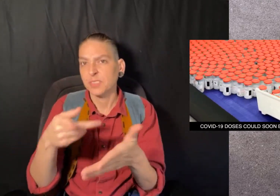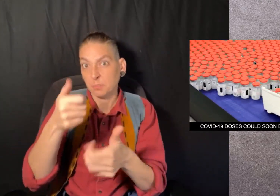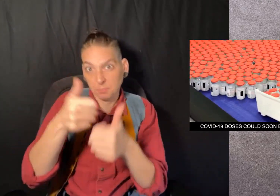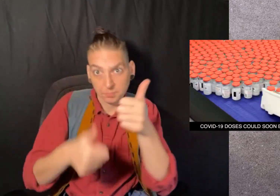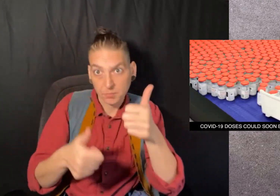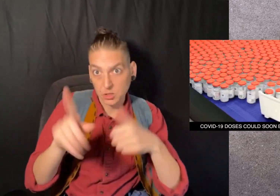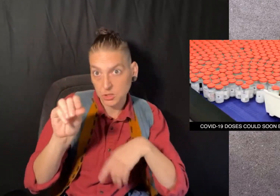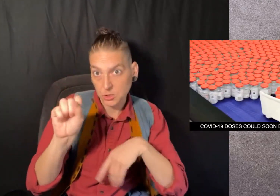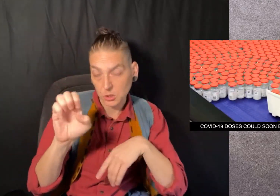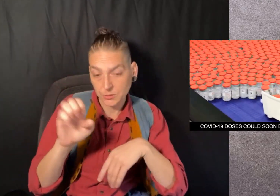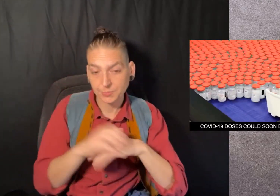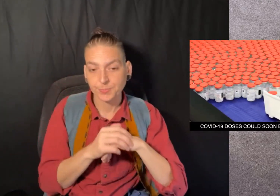dose.